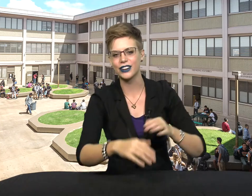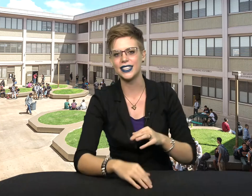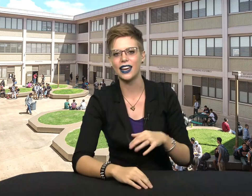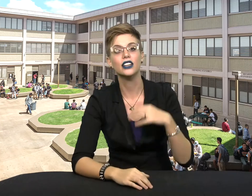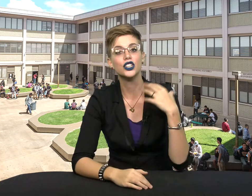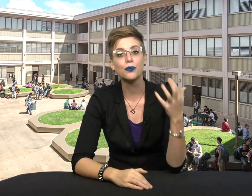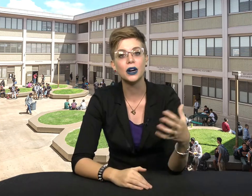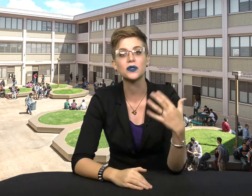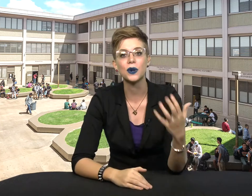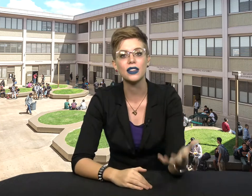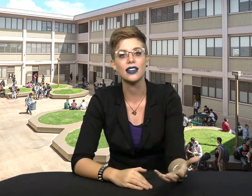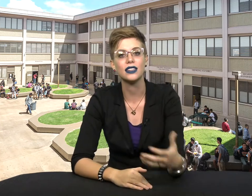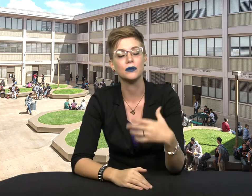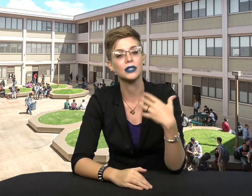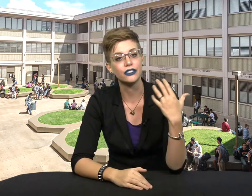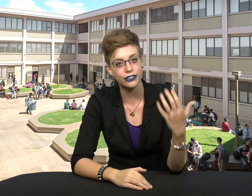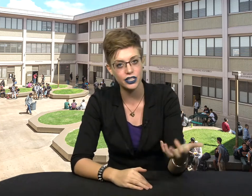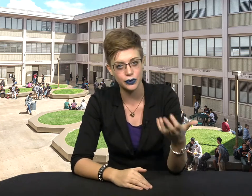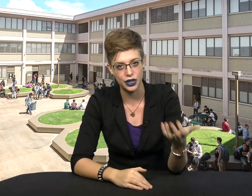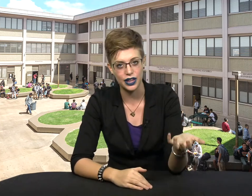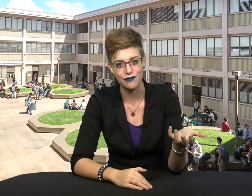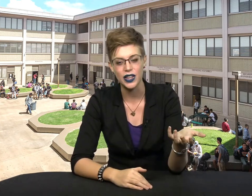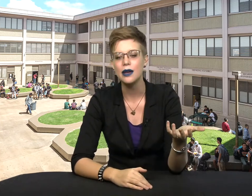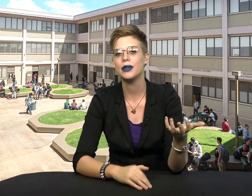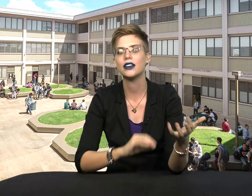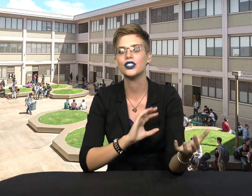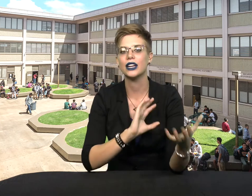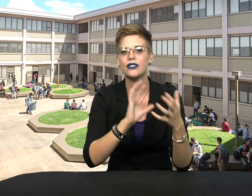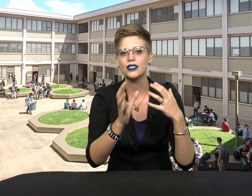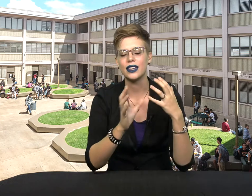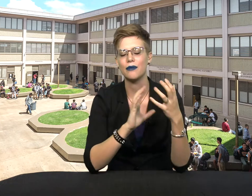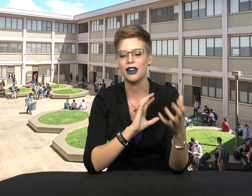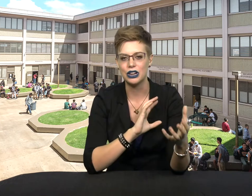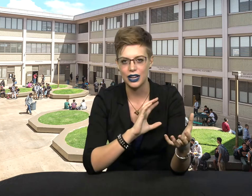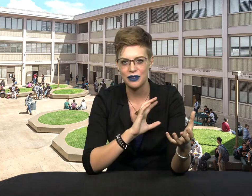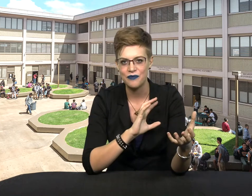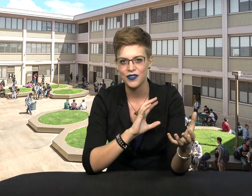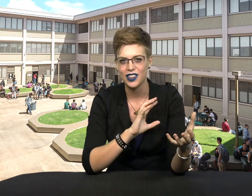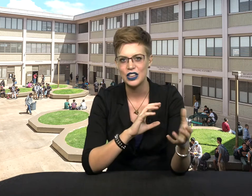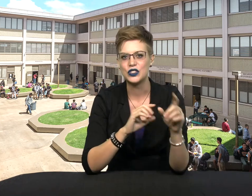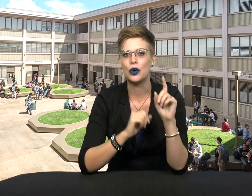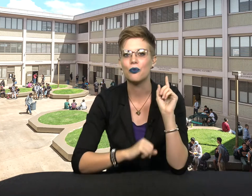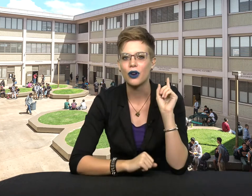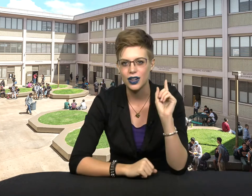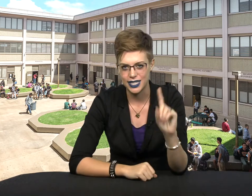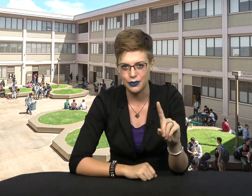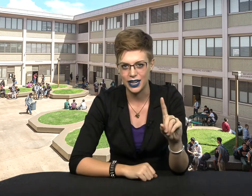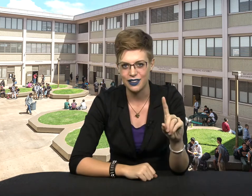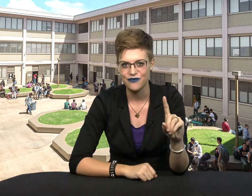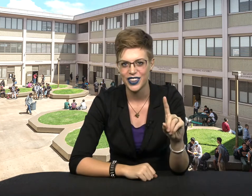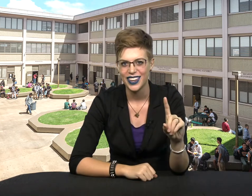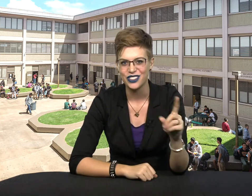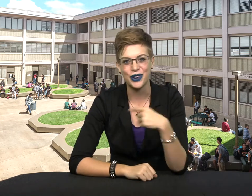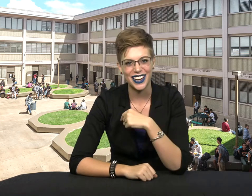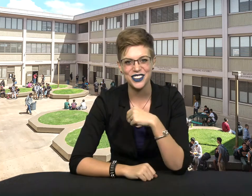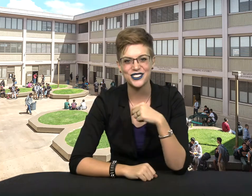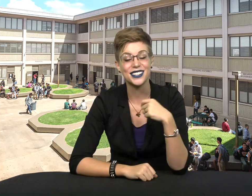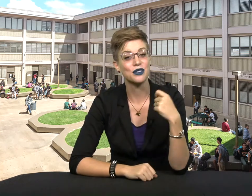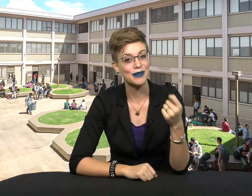day, you're much more likely to build a friendship with them because you're in the same area. So proximity. The way I used this with my